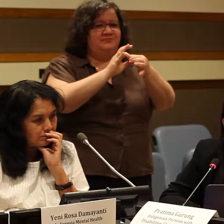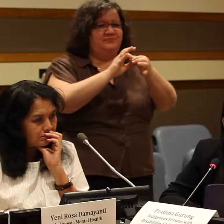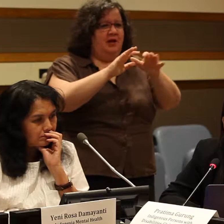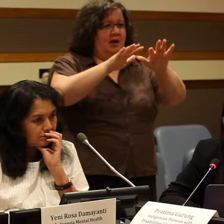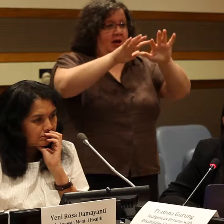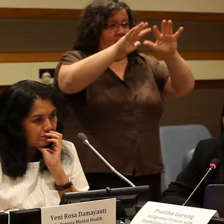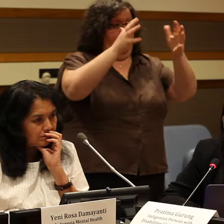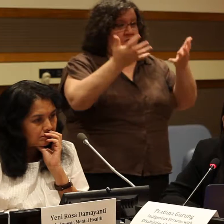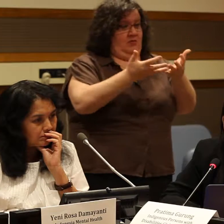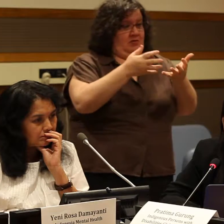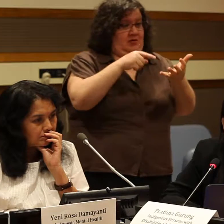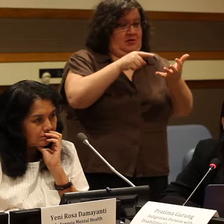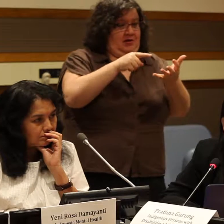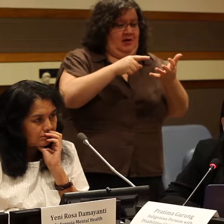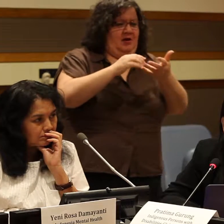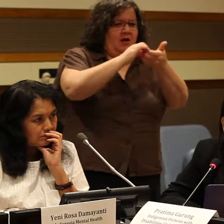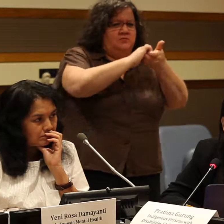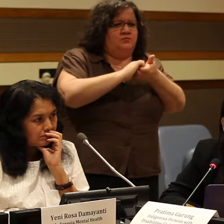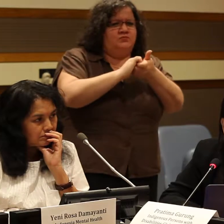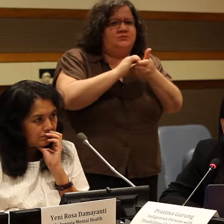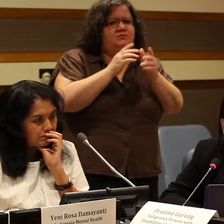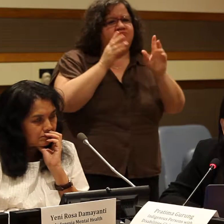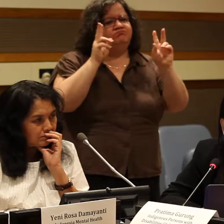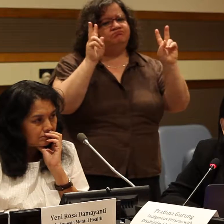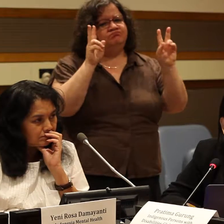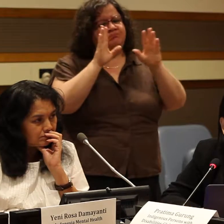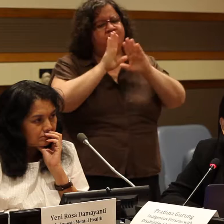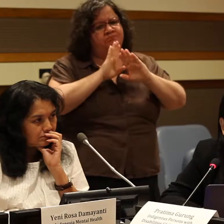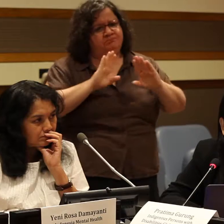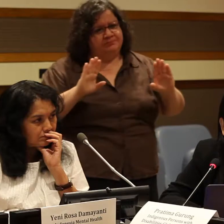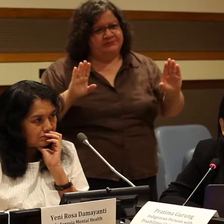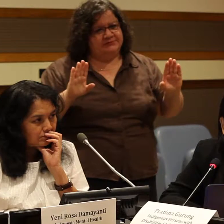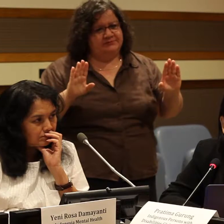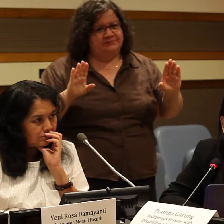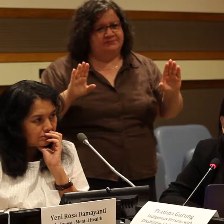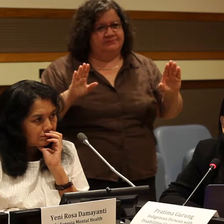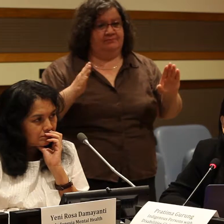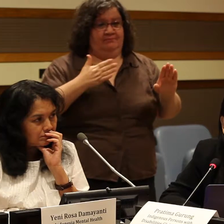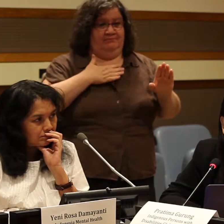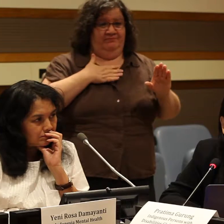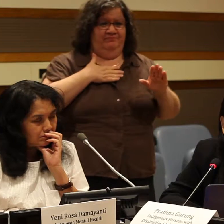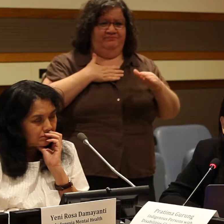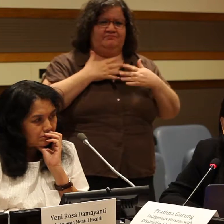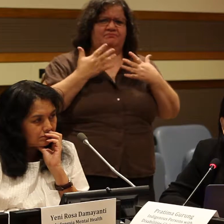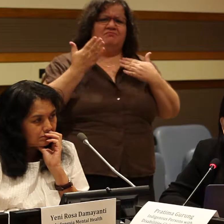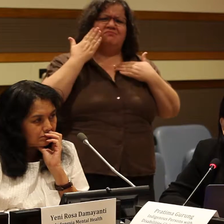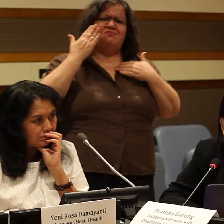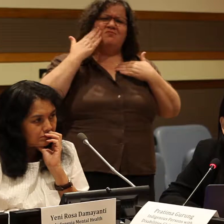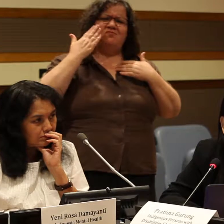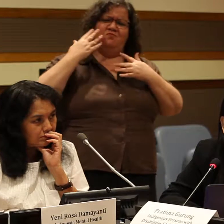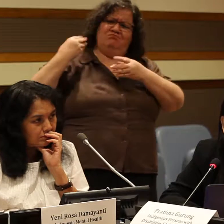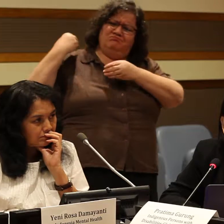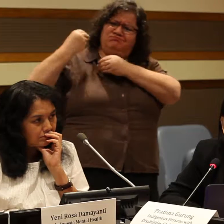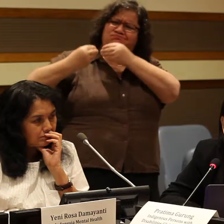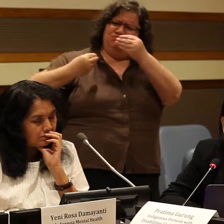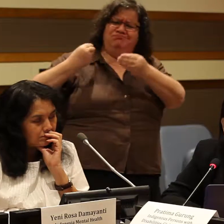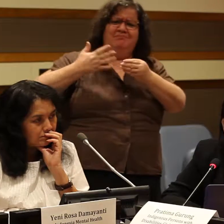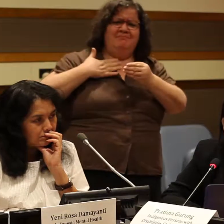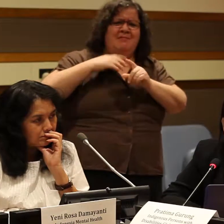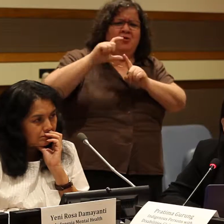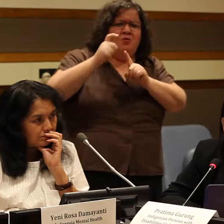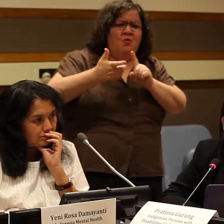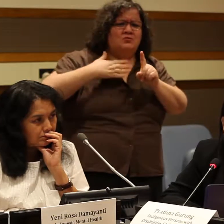Indigenous people, our traditional knowledge, values, understanding of life and living with the nature